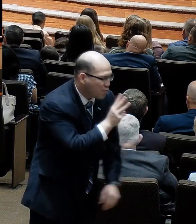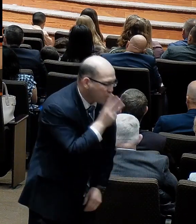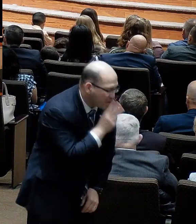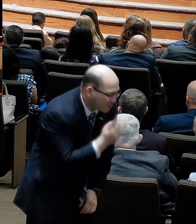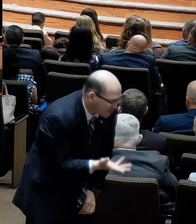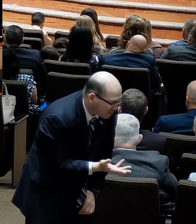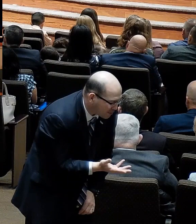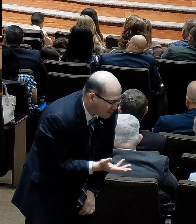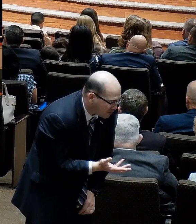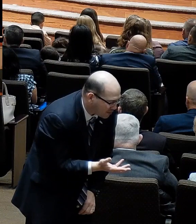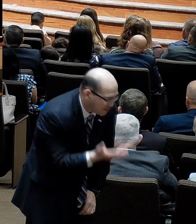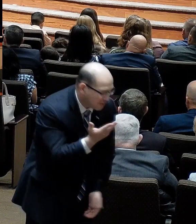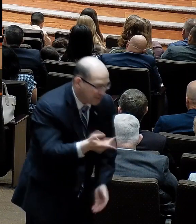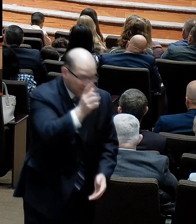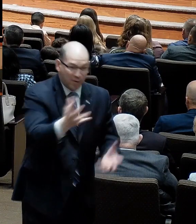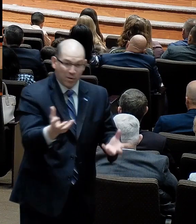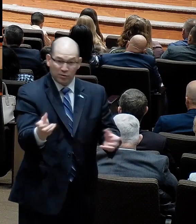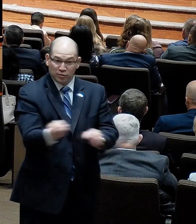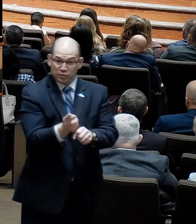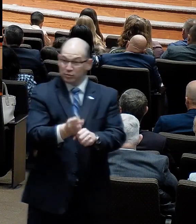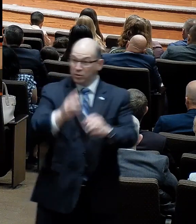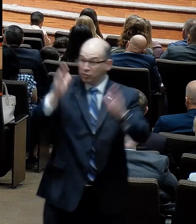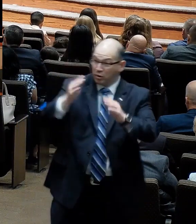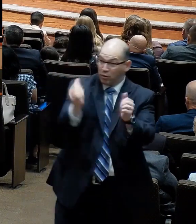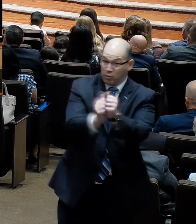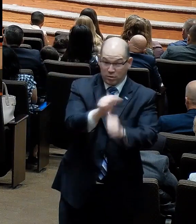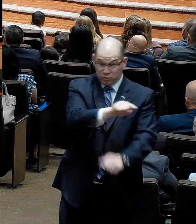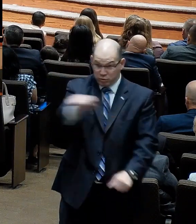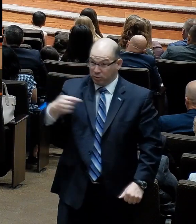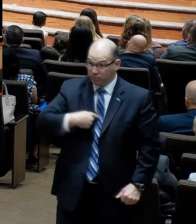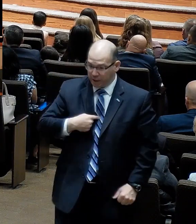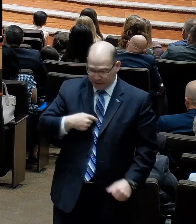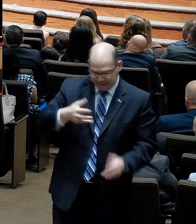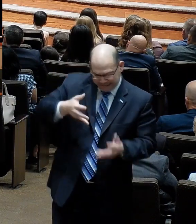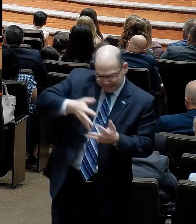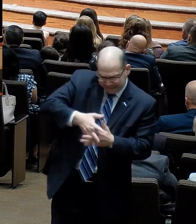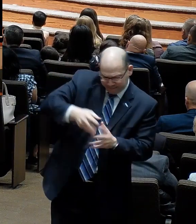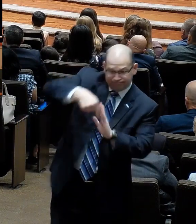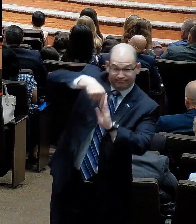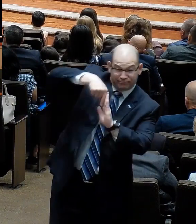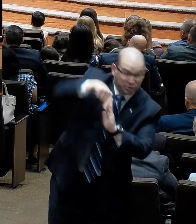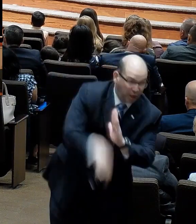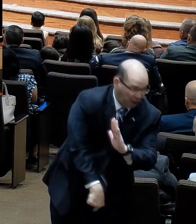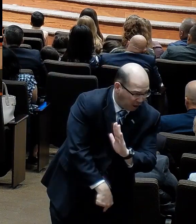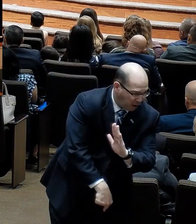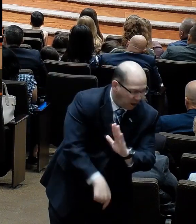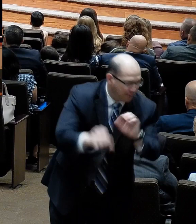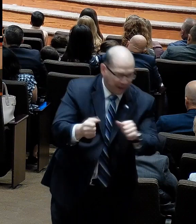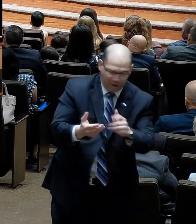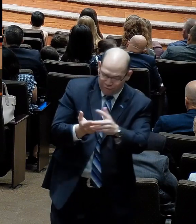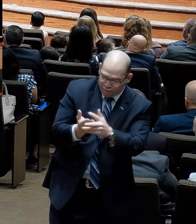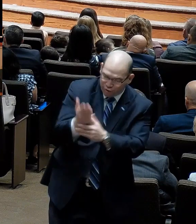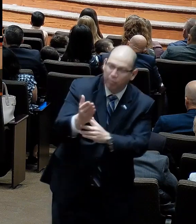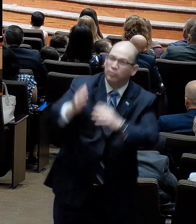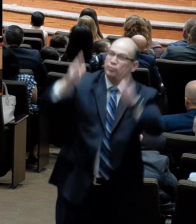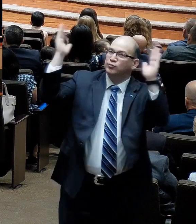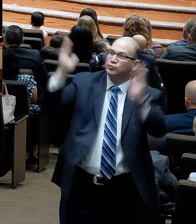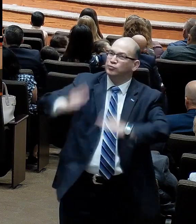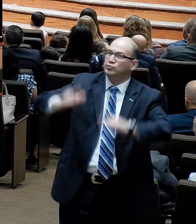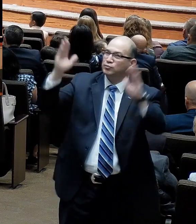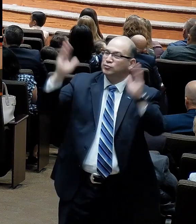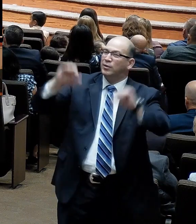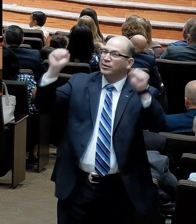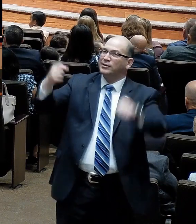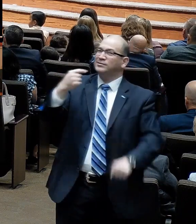do with that trial to send our roots deeper? May we be able to say in our lives, I'm glad I'm having a trial because I know that